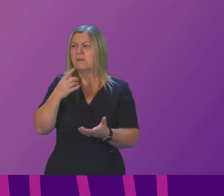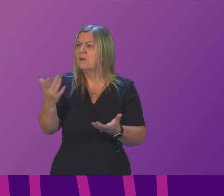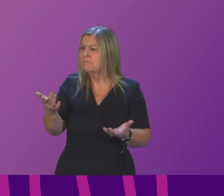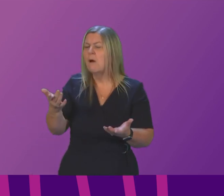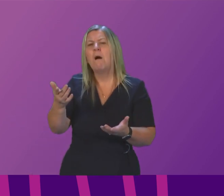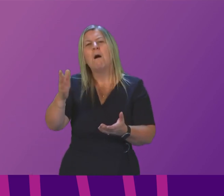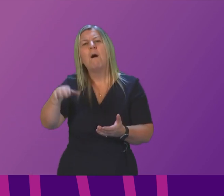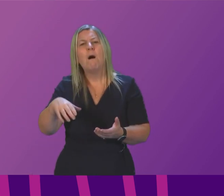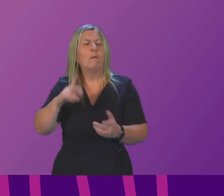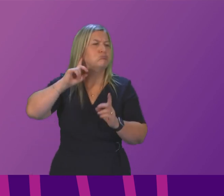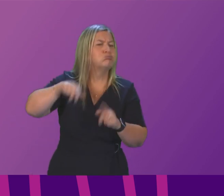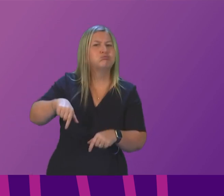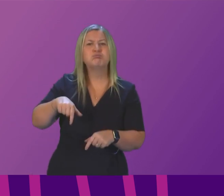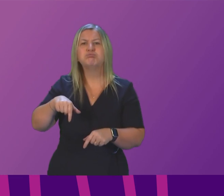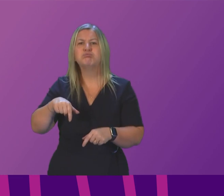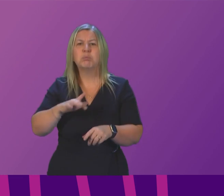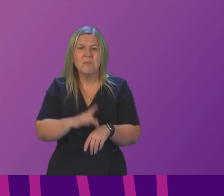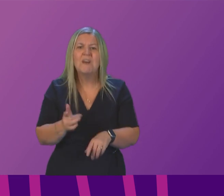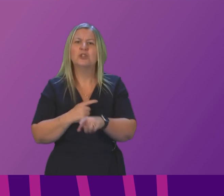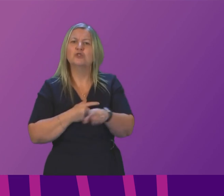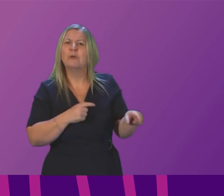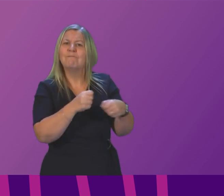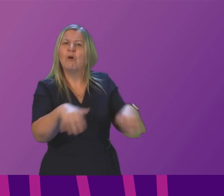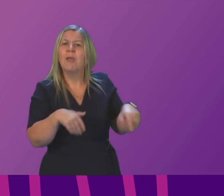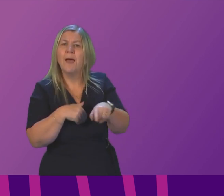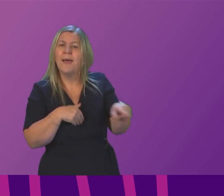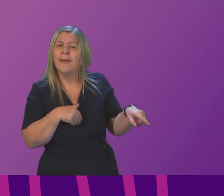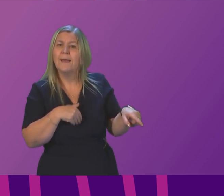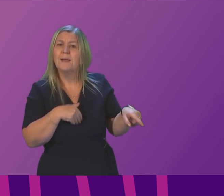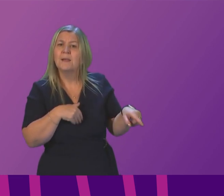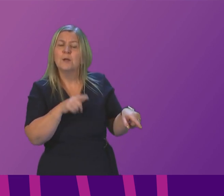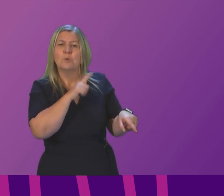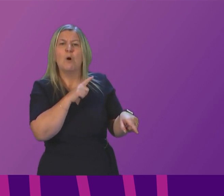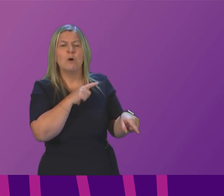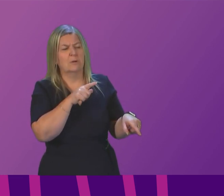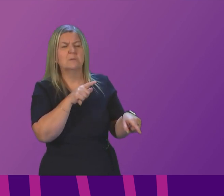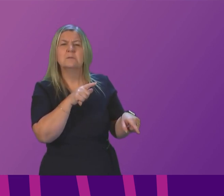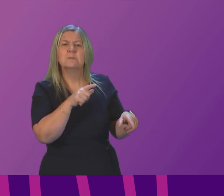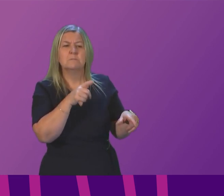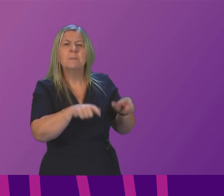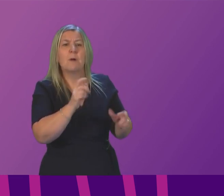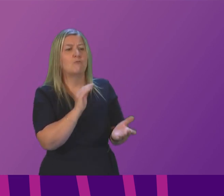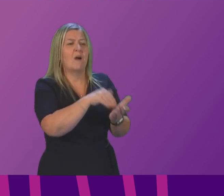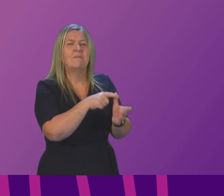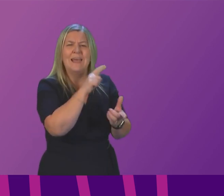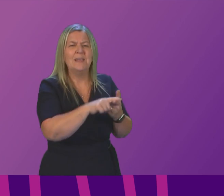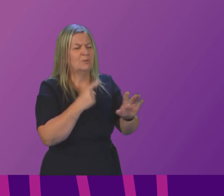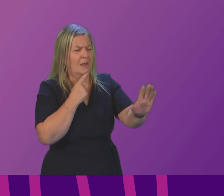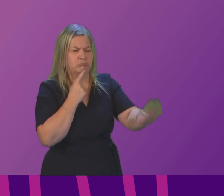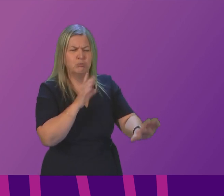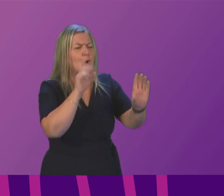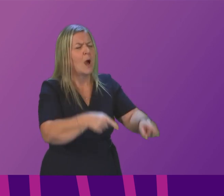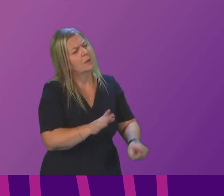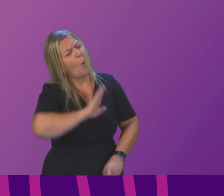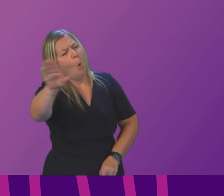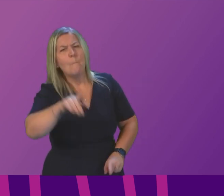not listening to those on the front line by in his words turning people away from accident and emergency that is not the case we are recognising the pressure